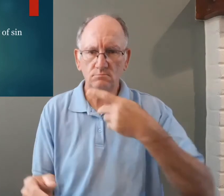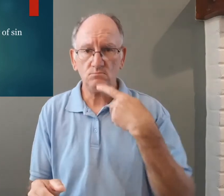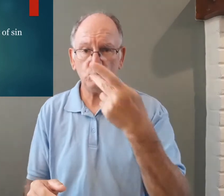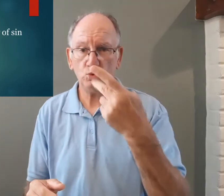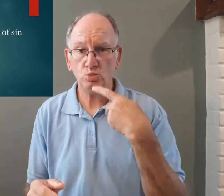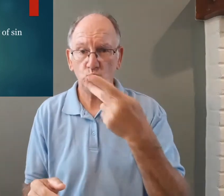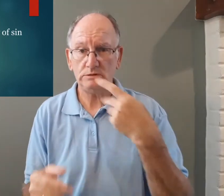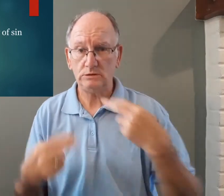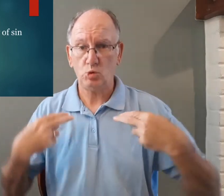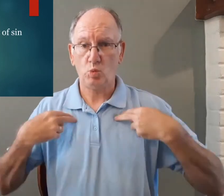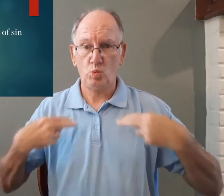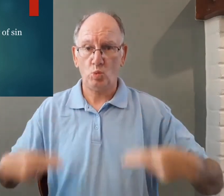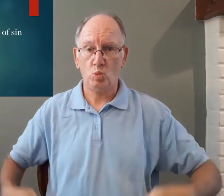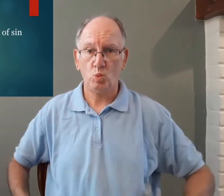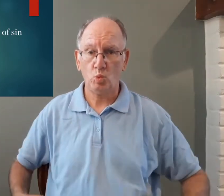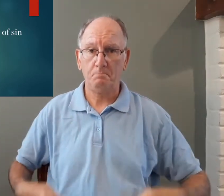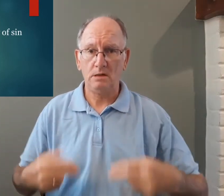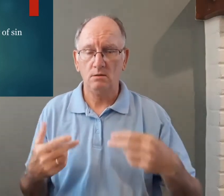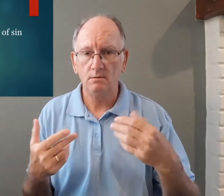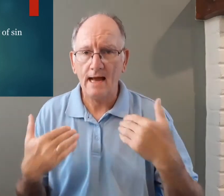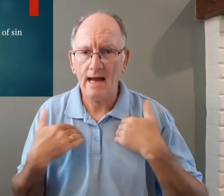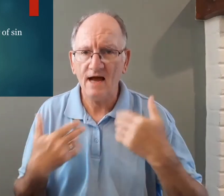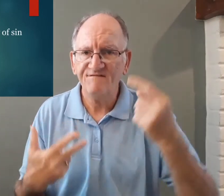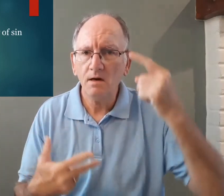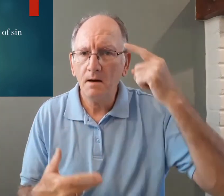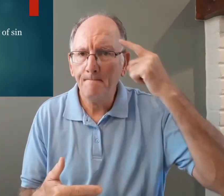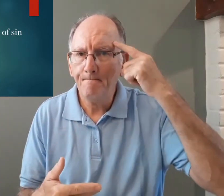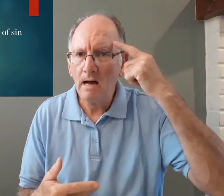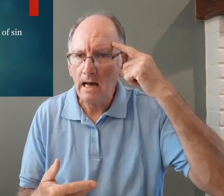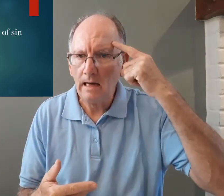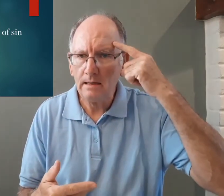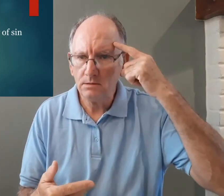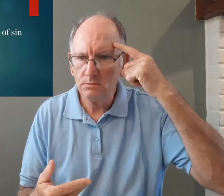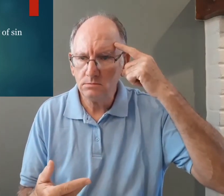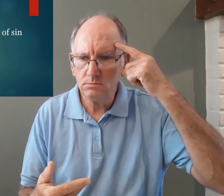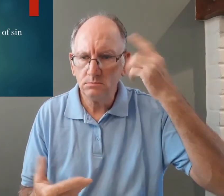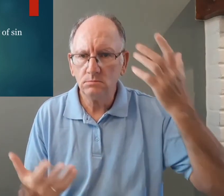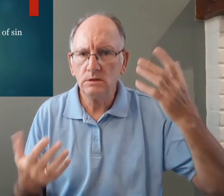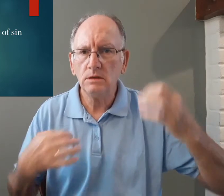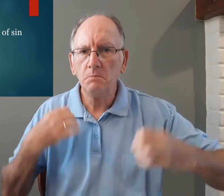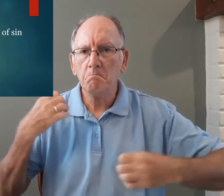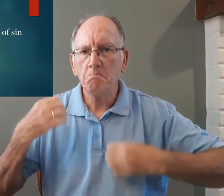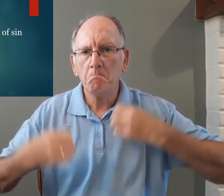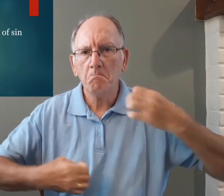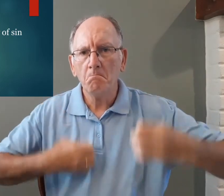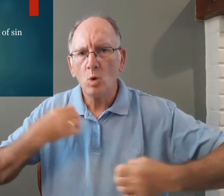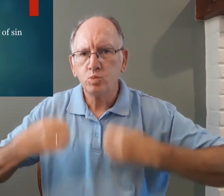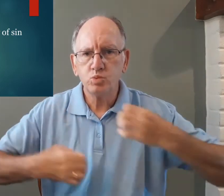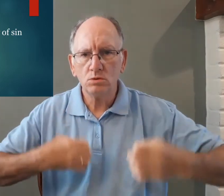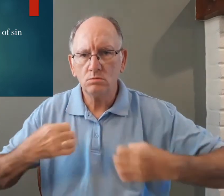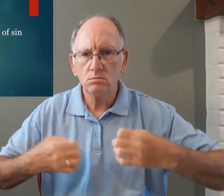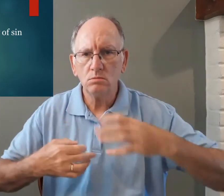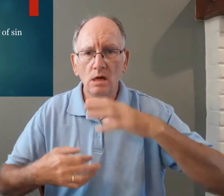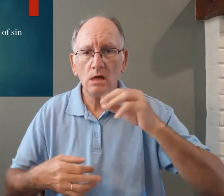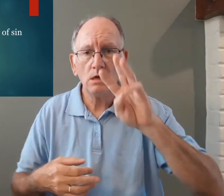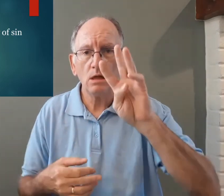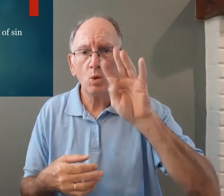there's three things so us as humans we have the